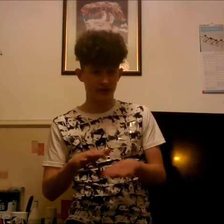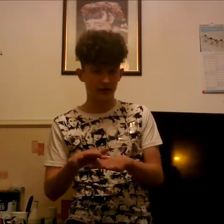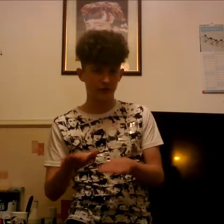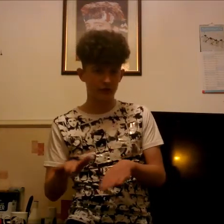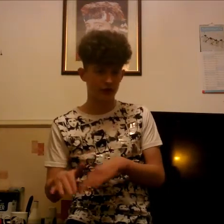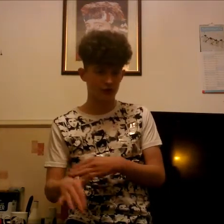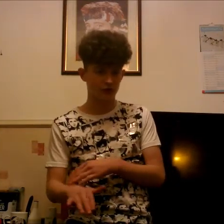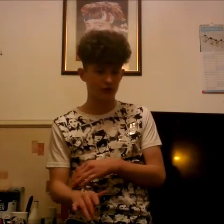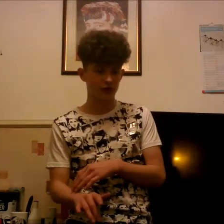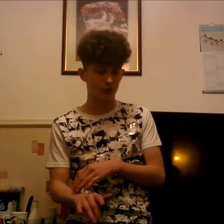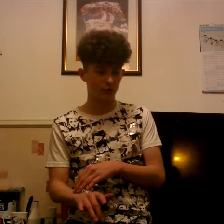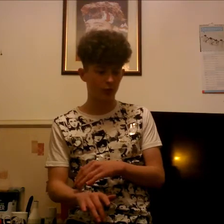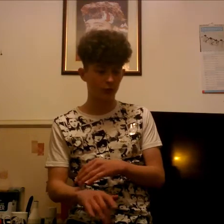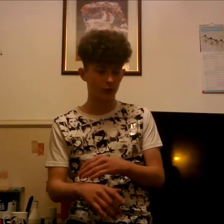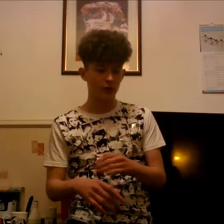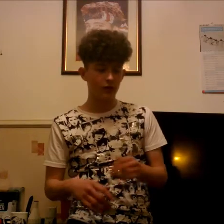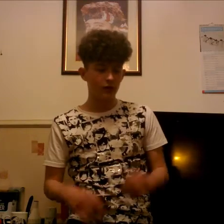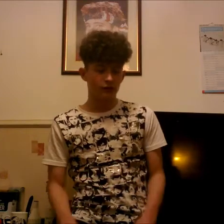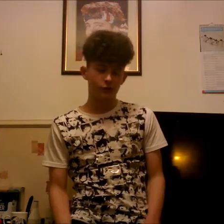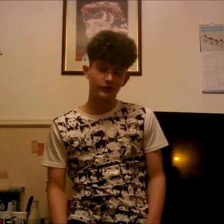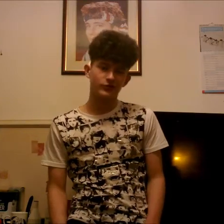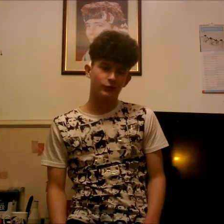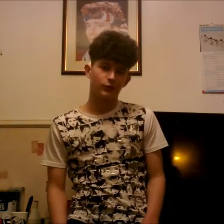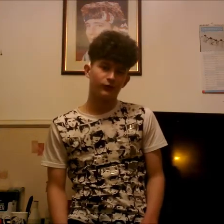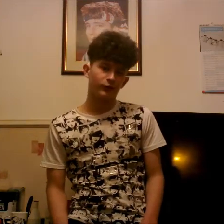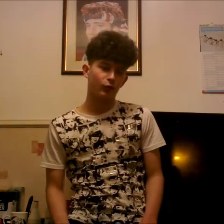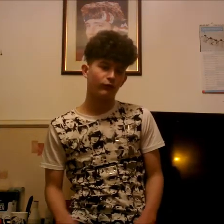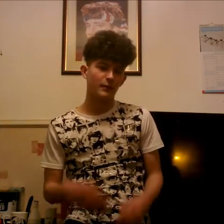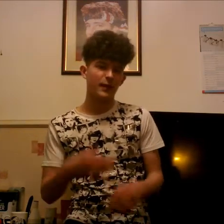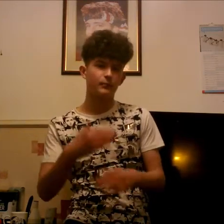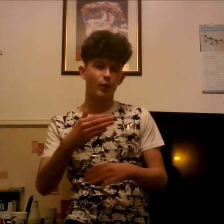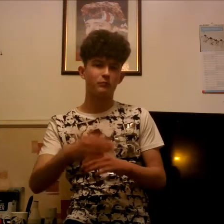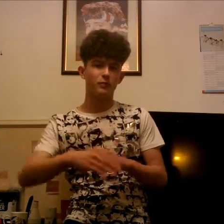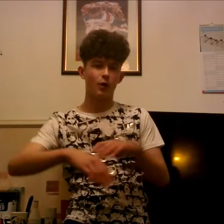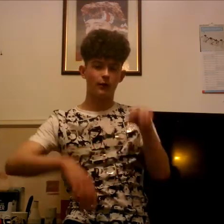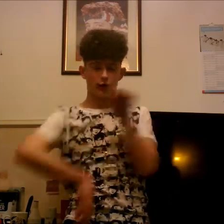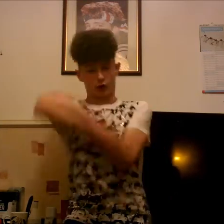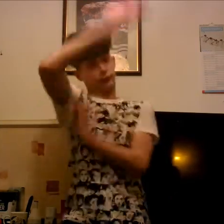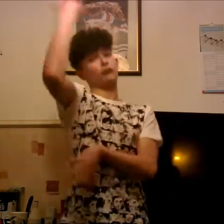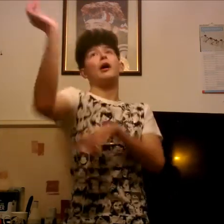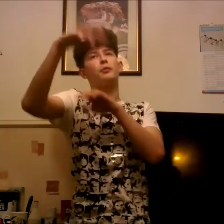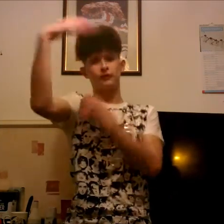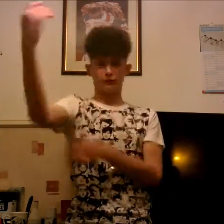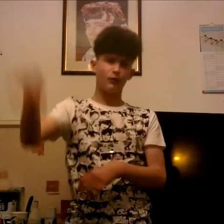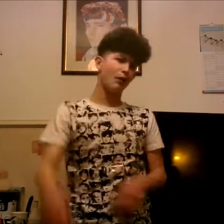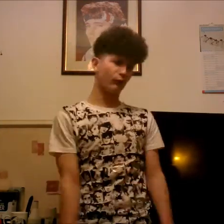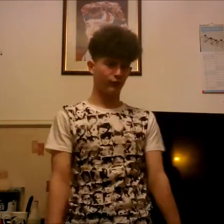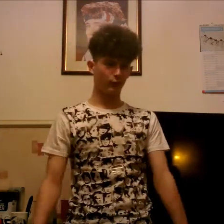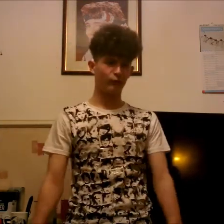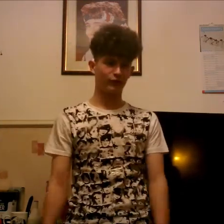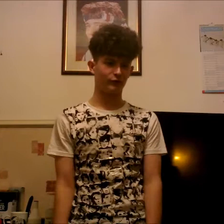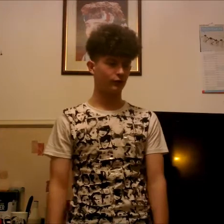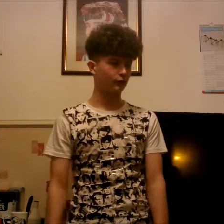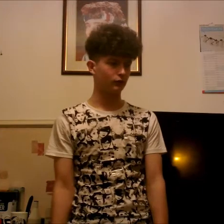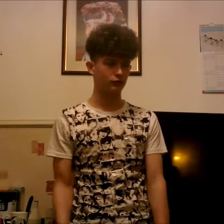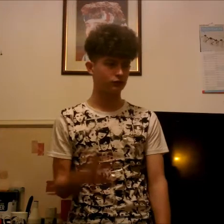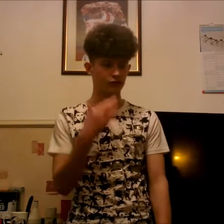careful as she can so she didn't hurt my arm well so what did she do over a big bump in my arm i off the roof and everything oh so